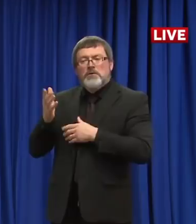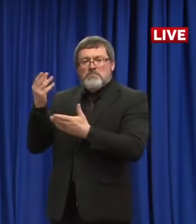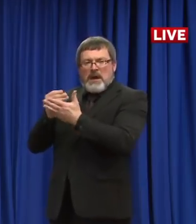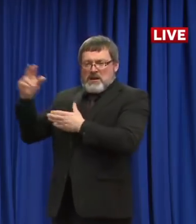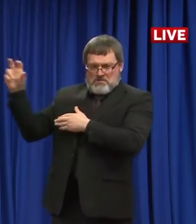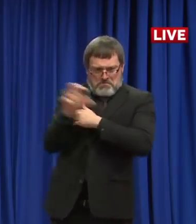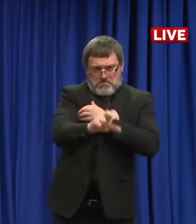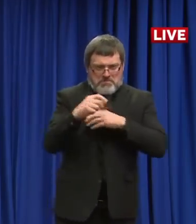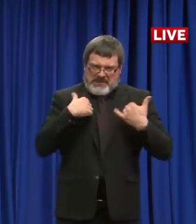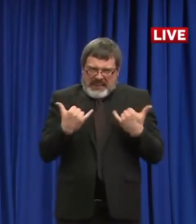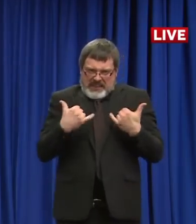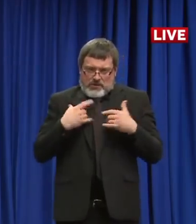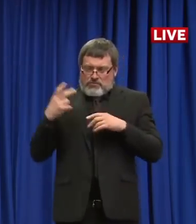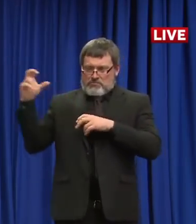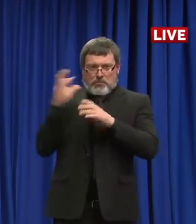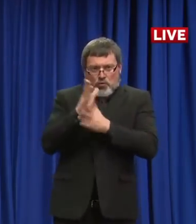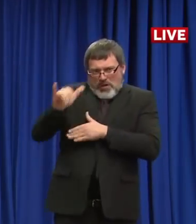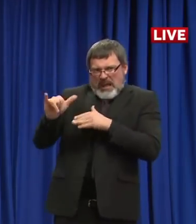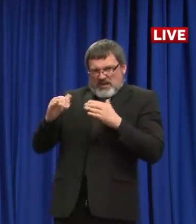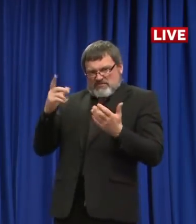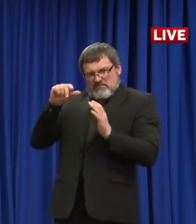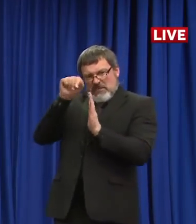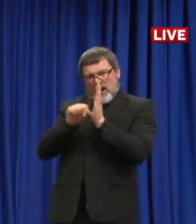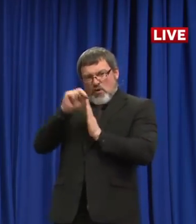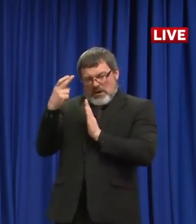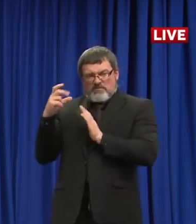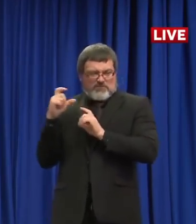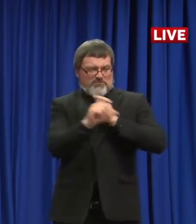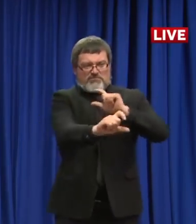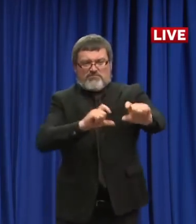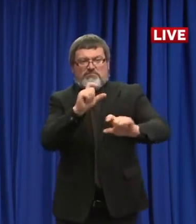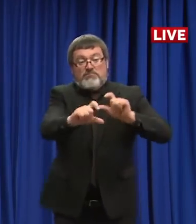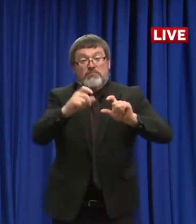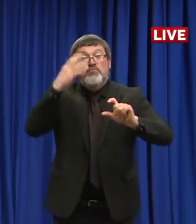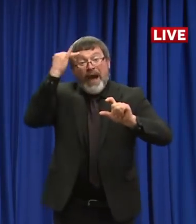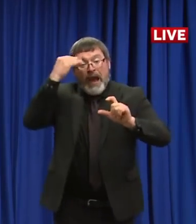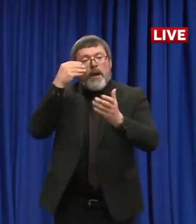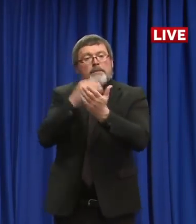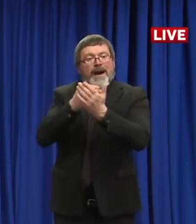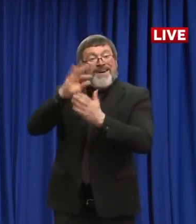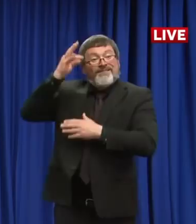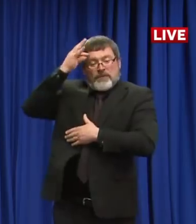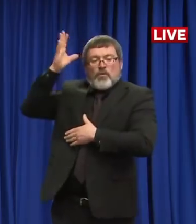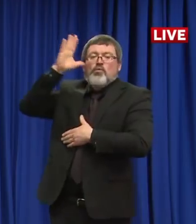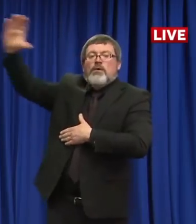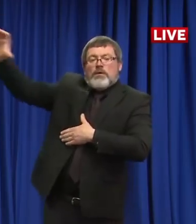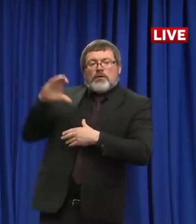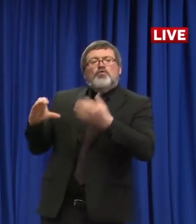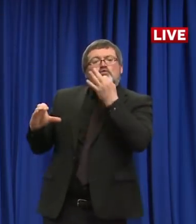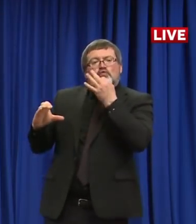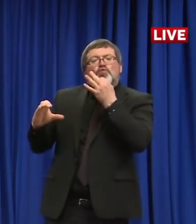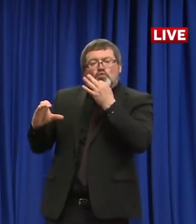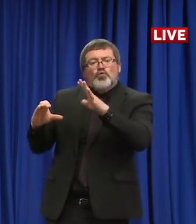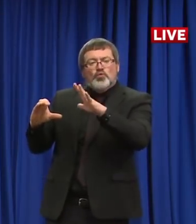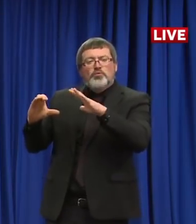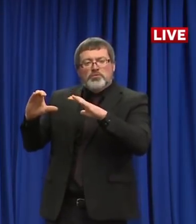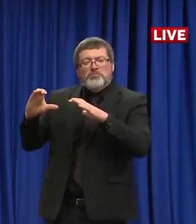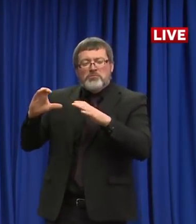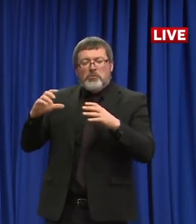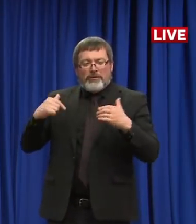of participating Medicaid providers until the state can receive a longer term waiver from CMS, the federal government.